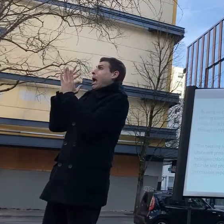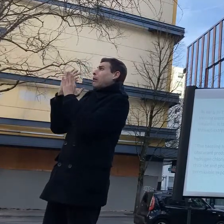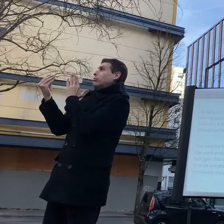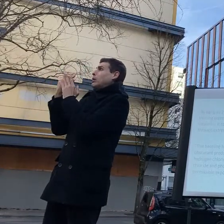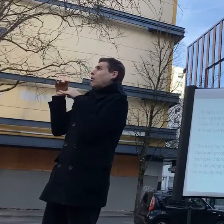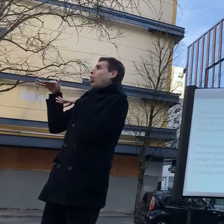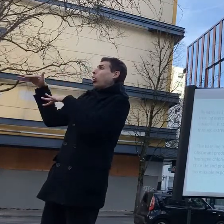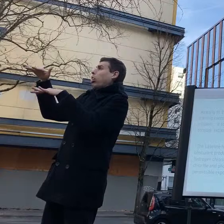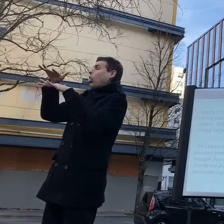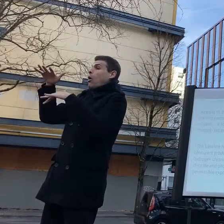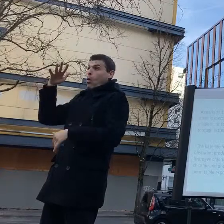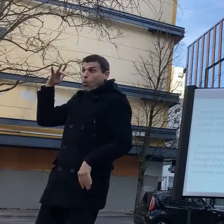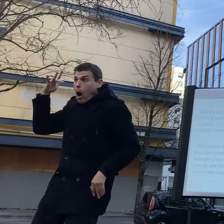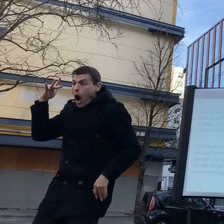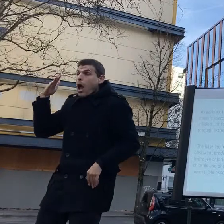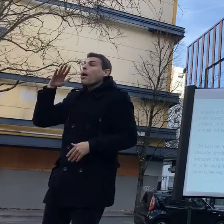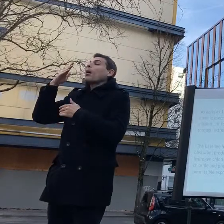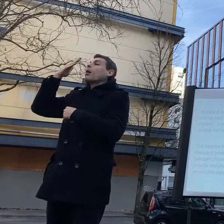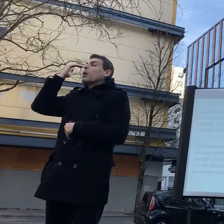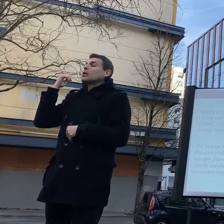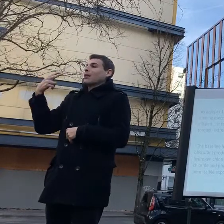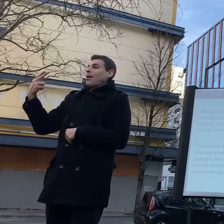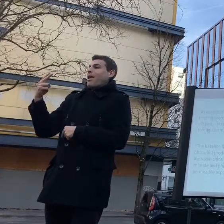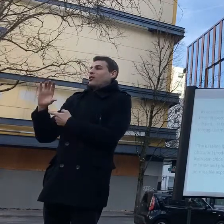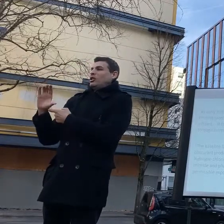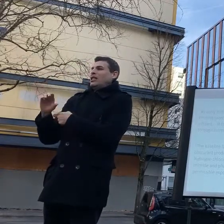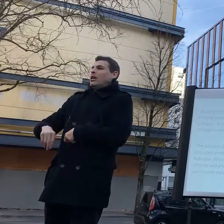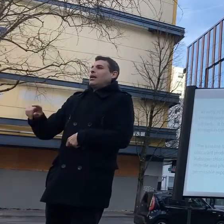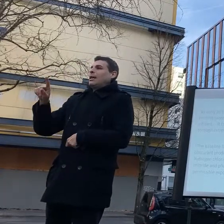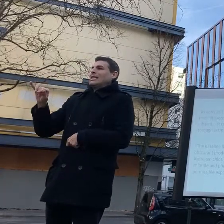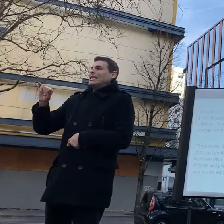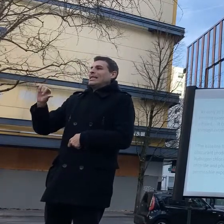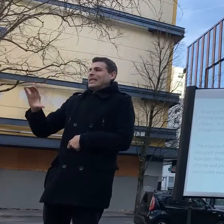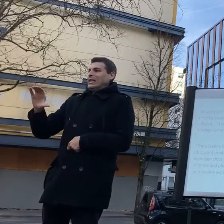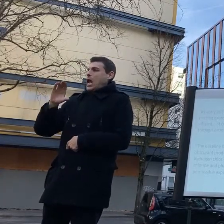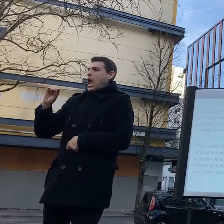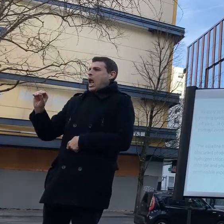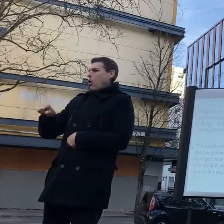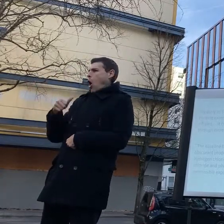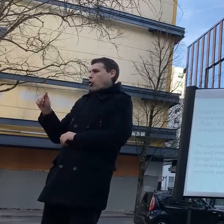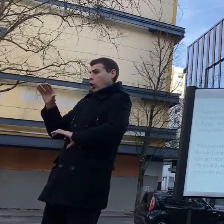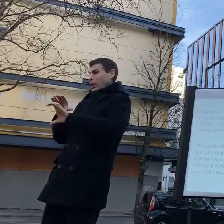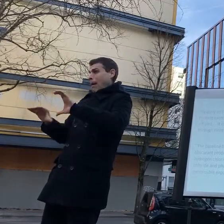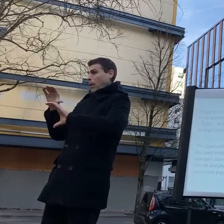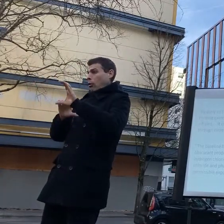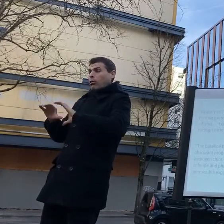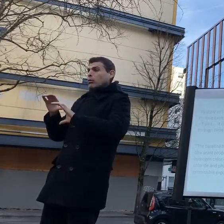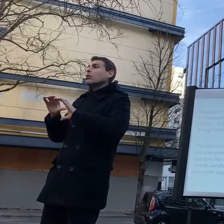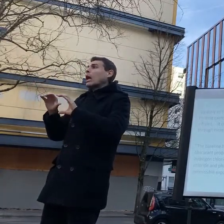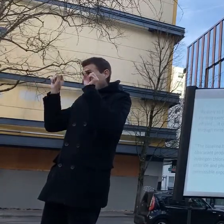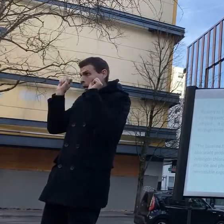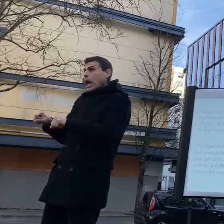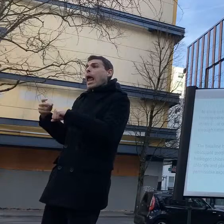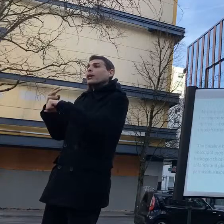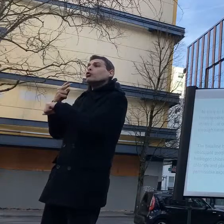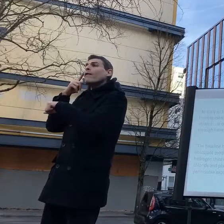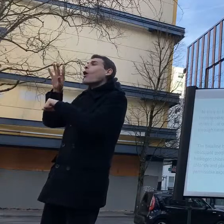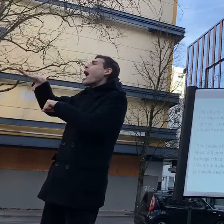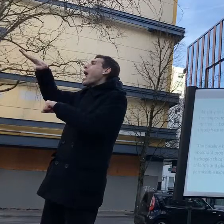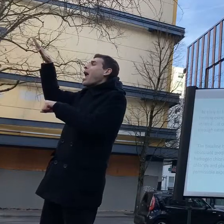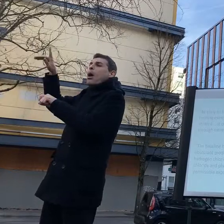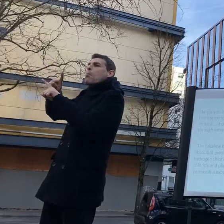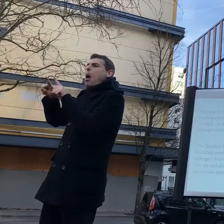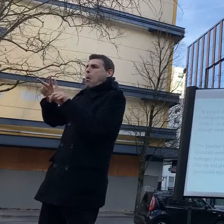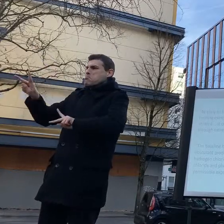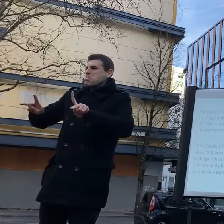reaction in a bottle um and this like the significant human and environmental health risks come